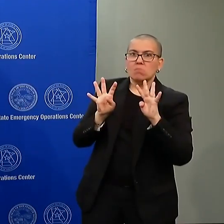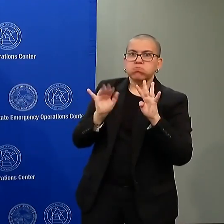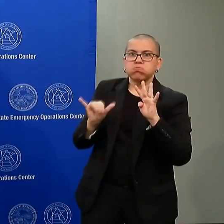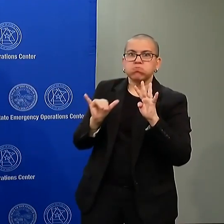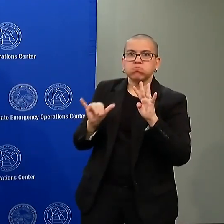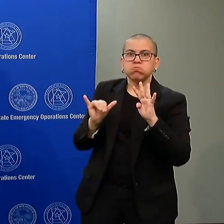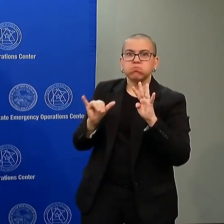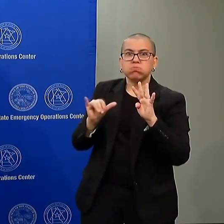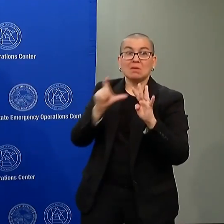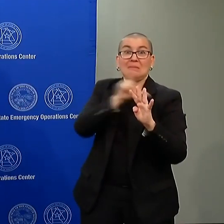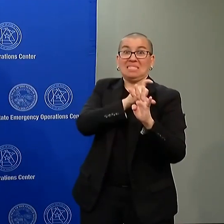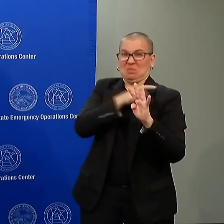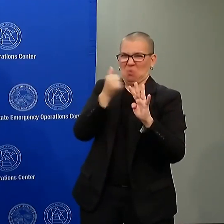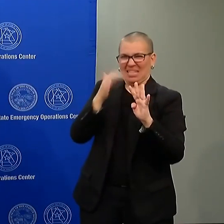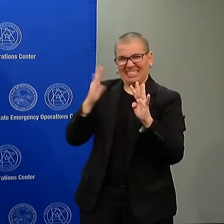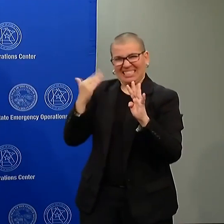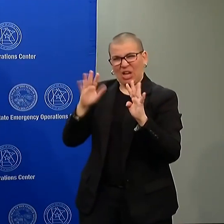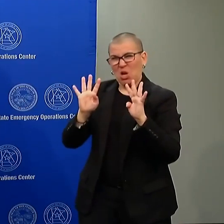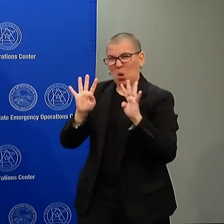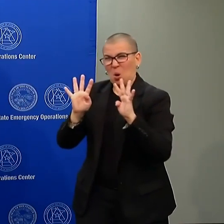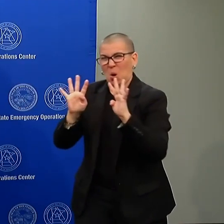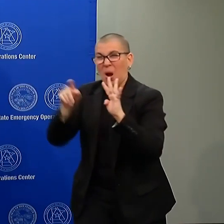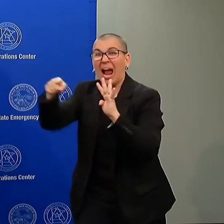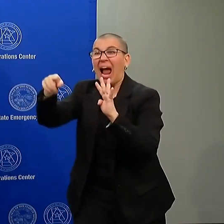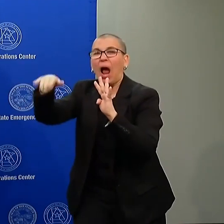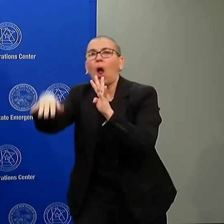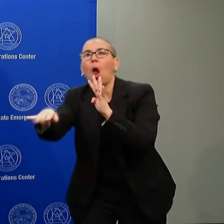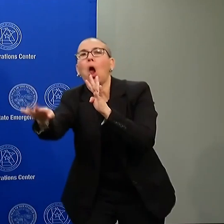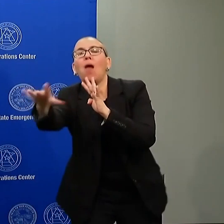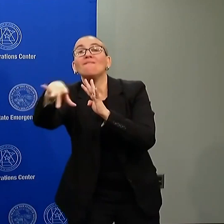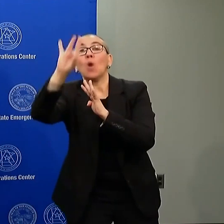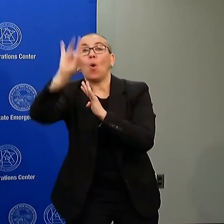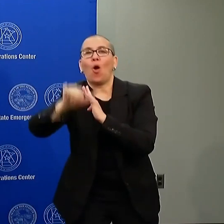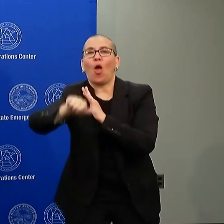under the cover of darkness into residential areas.